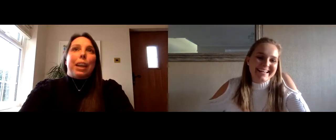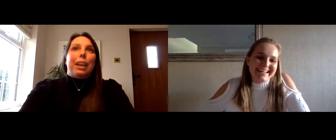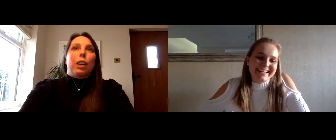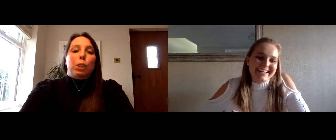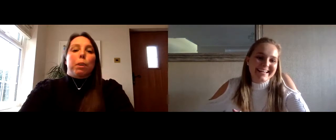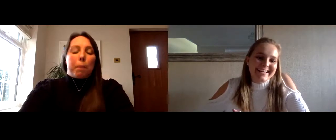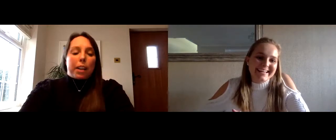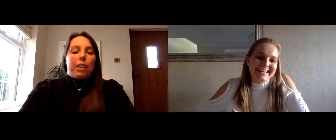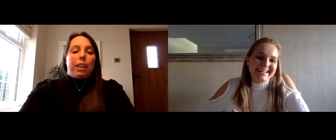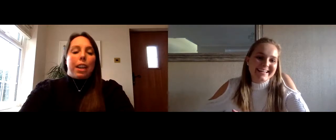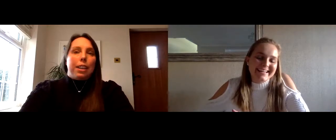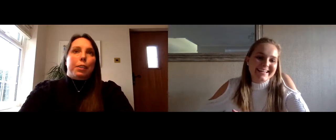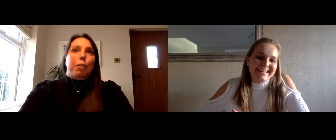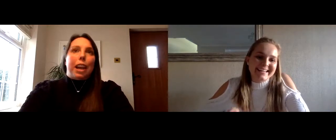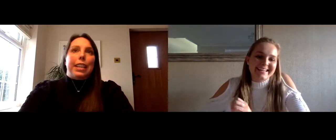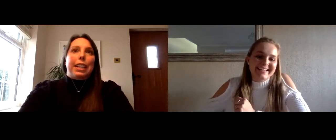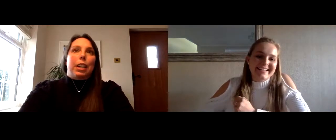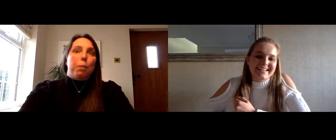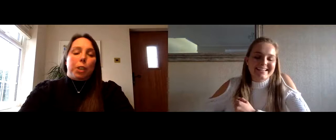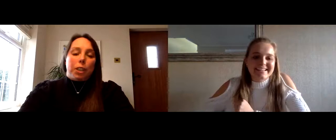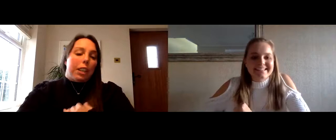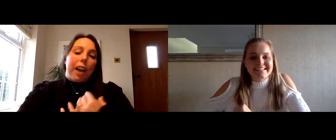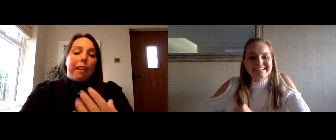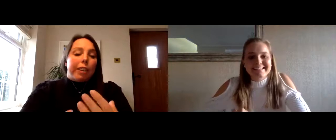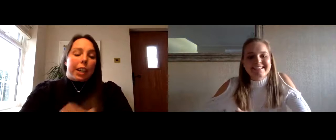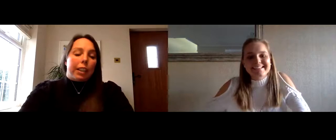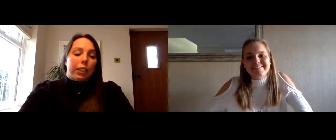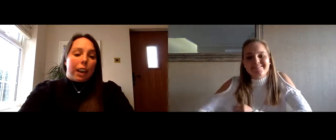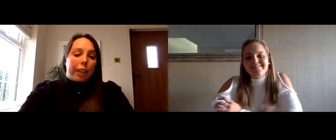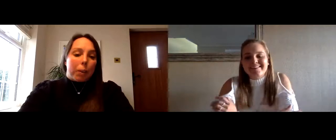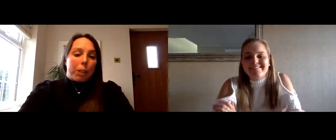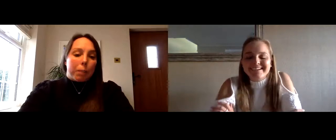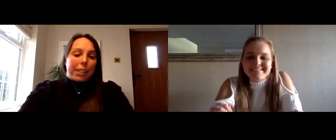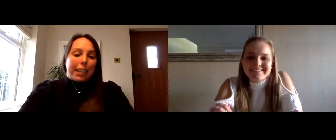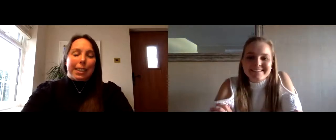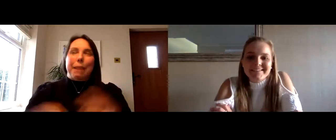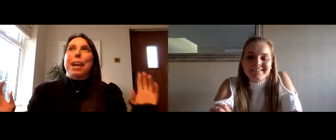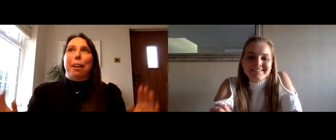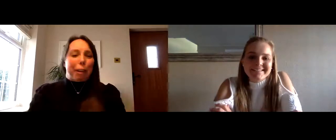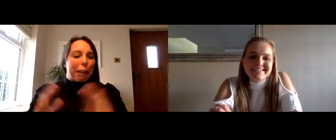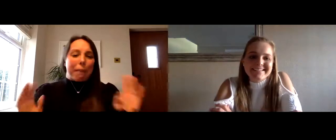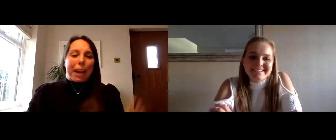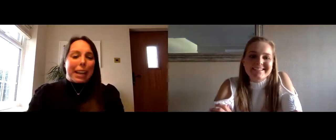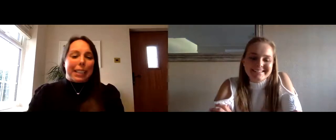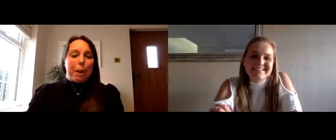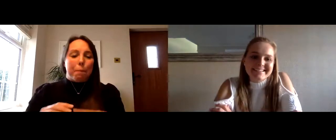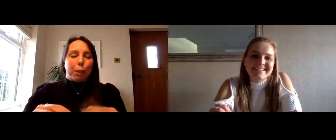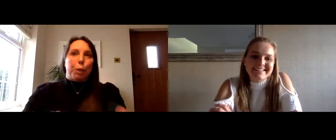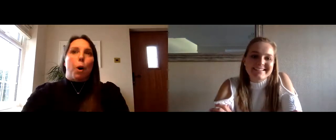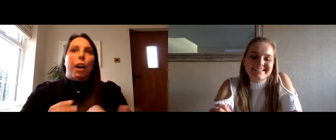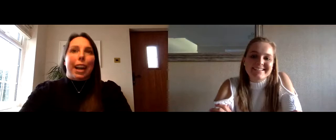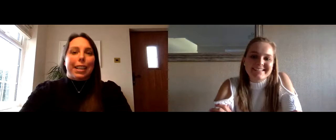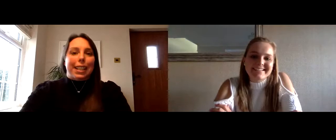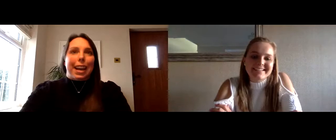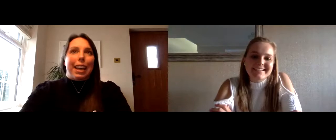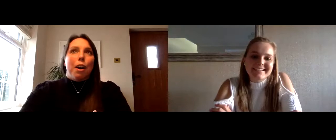my ultimate passion is creating the opportunity for every child to have a go at gymnastics they may love it they may hate it but do